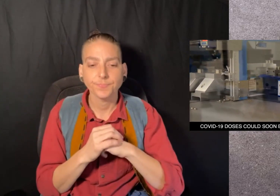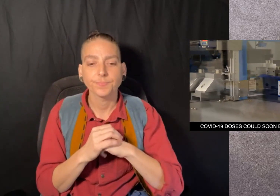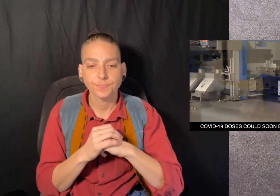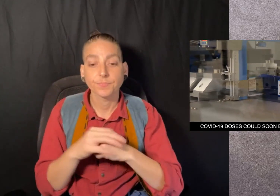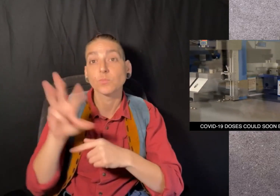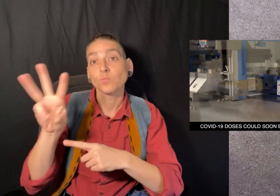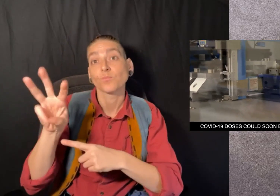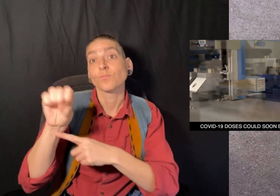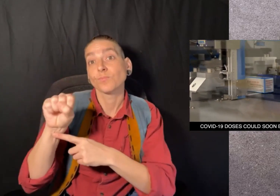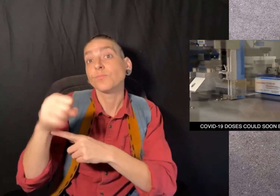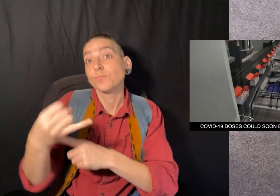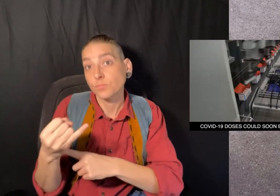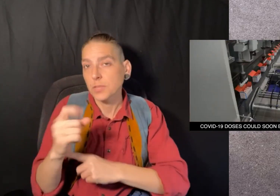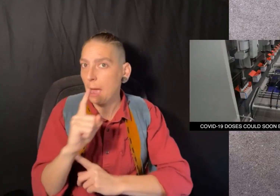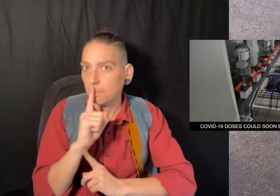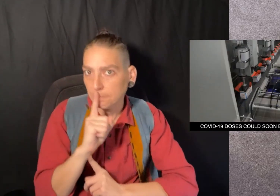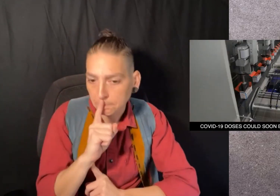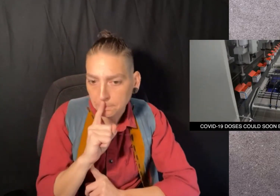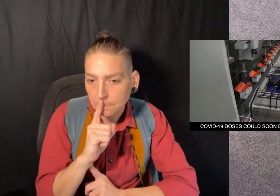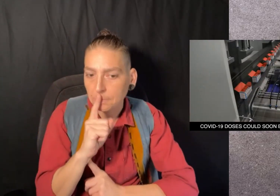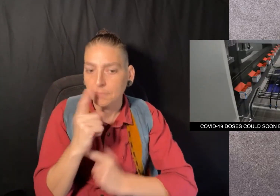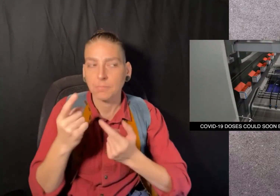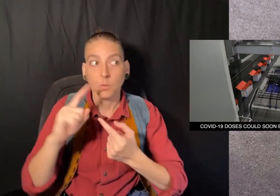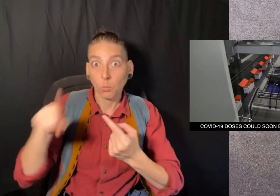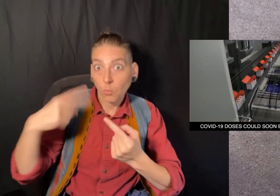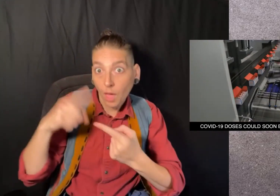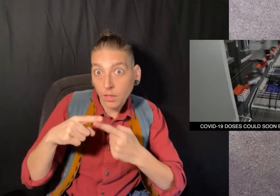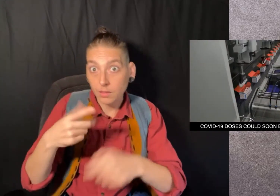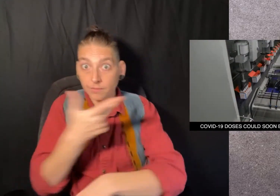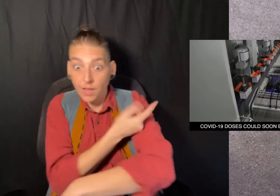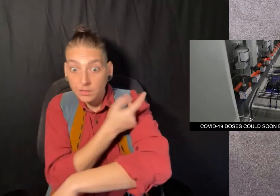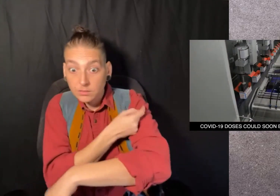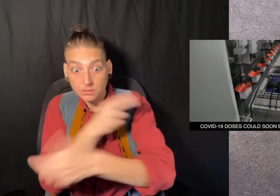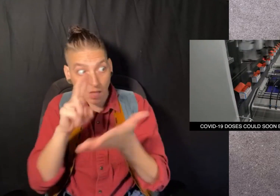The Wall Street Journal did not say when the vaccine contracts end.